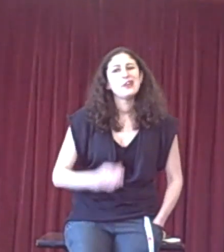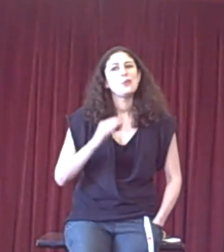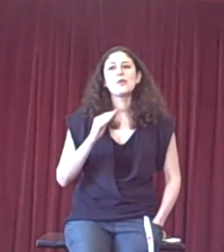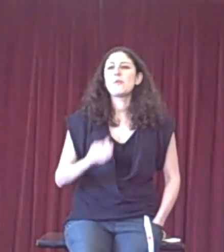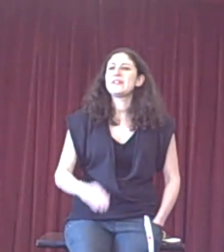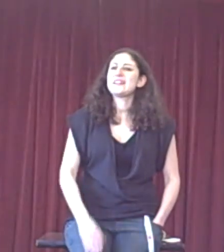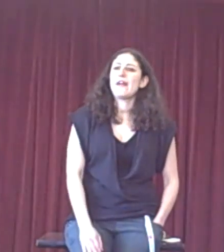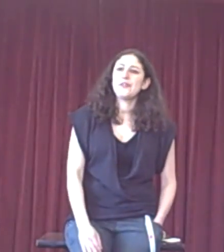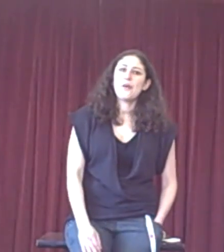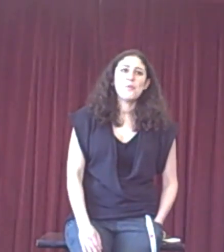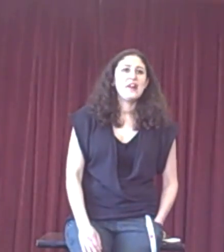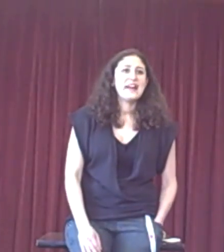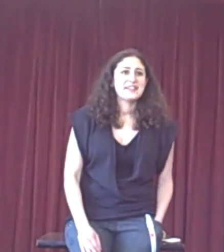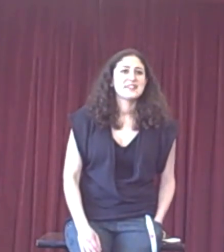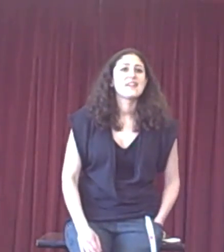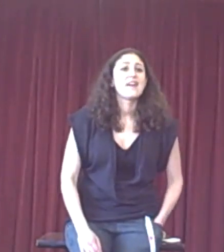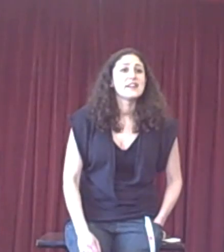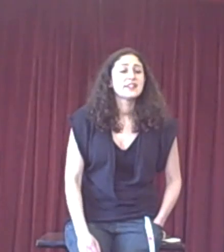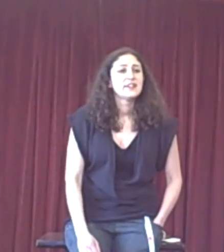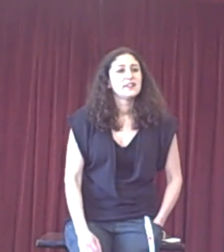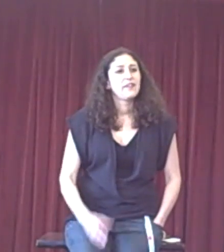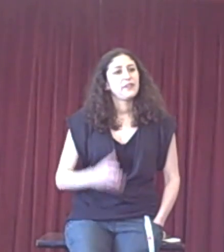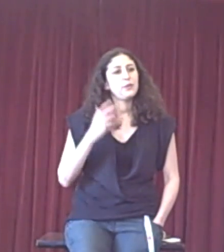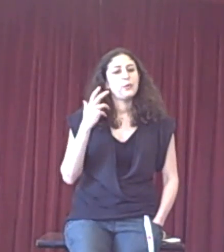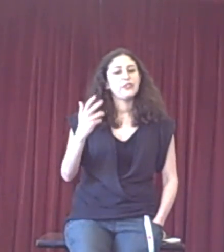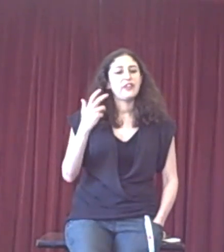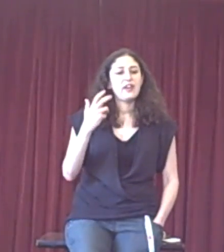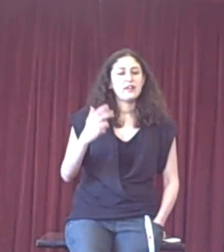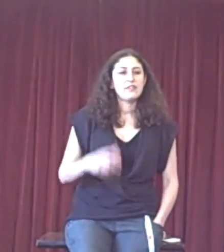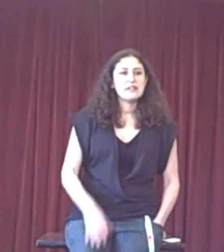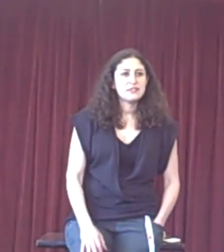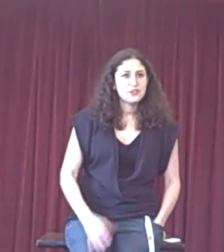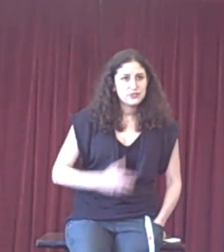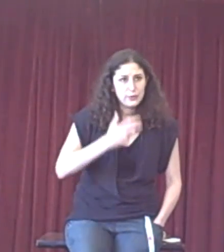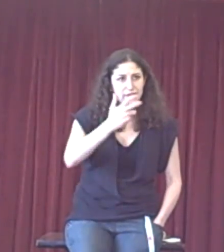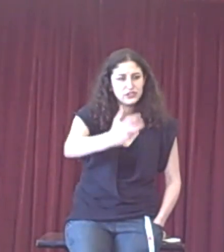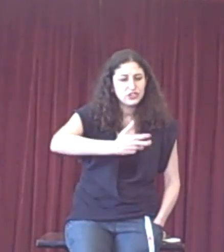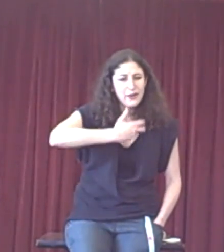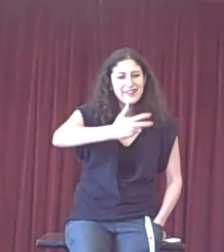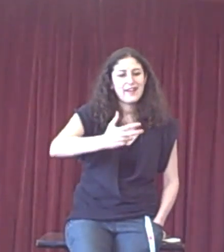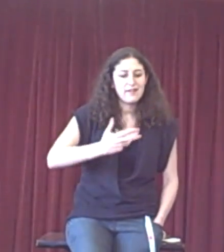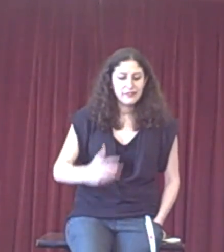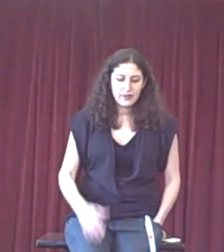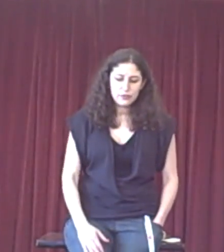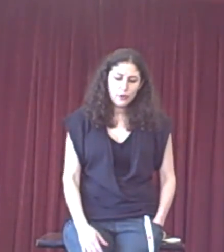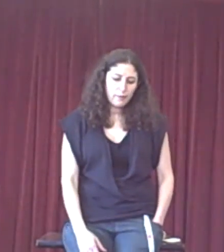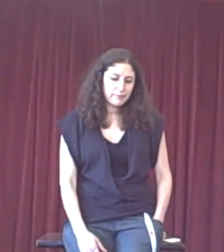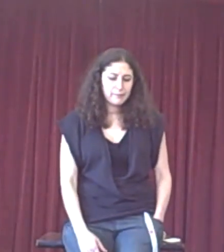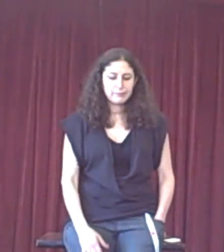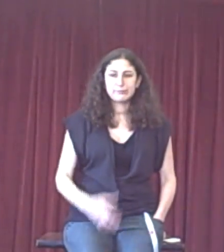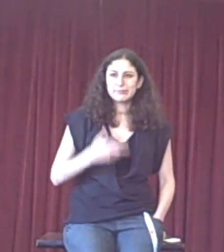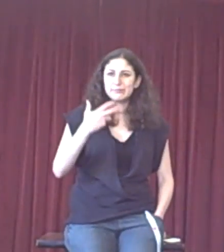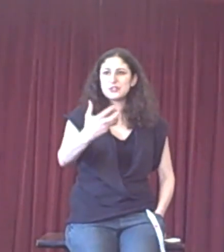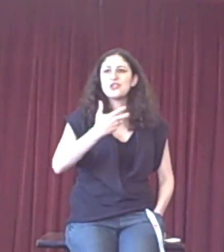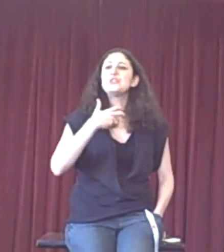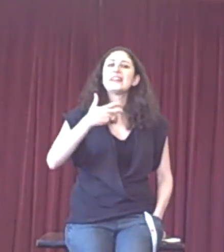you want to point it out, you don't want to let it slide. You want to, it's usually shown that they're not producing